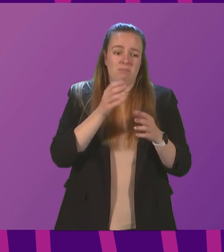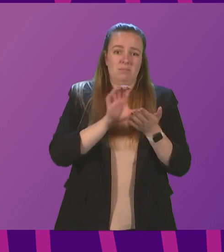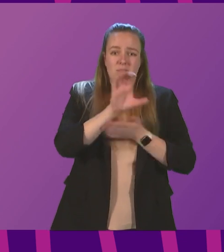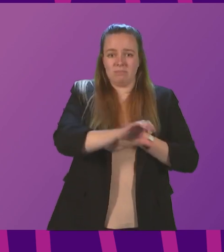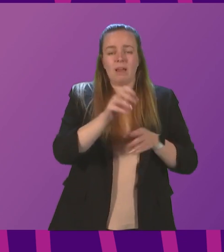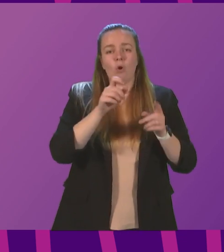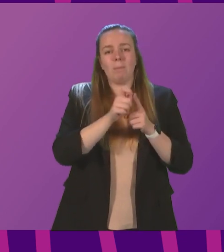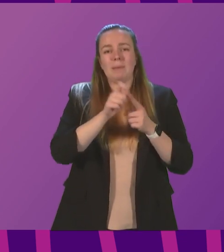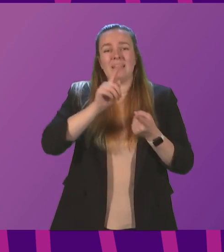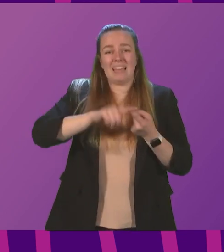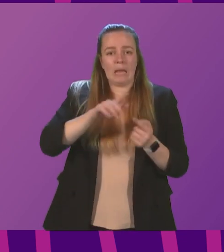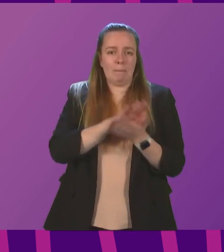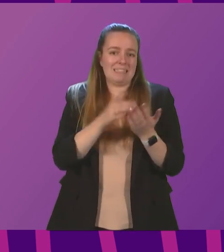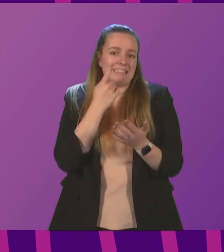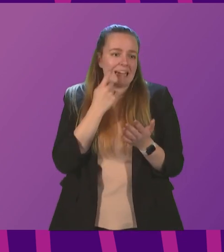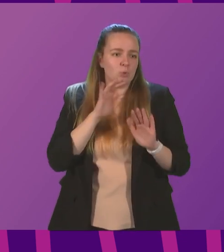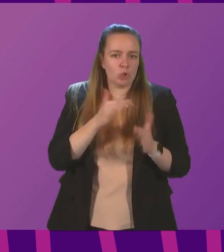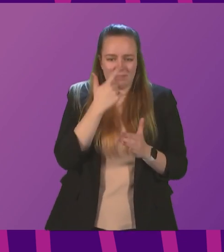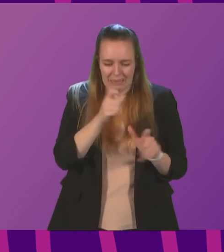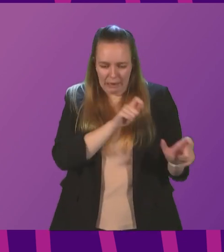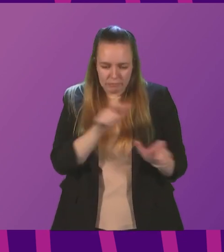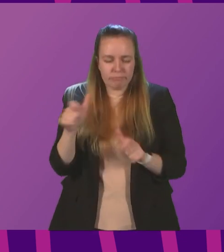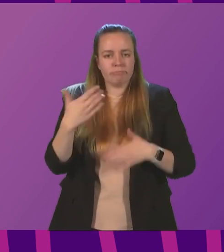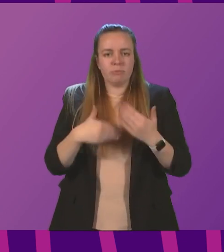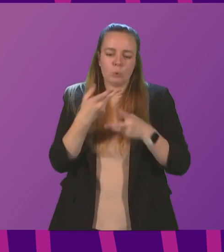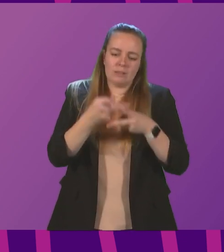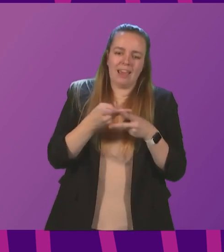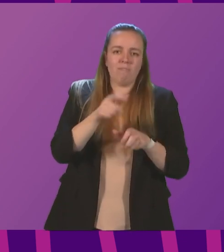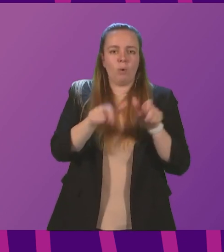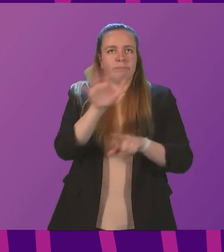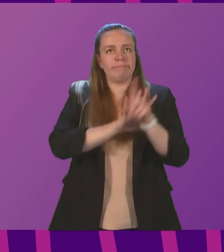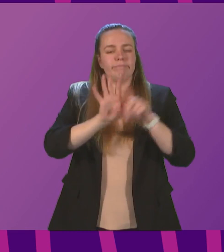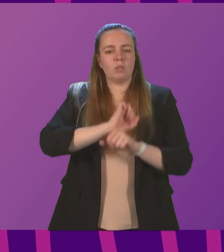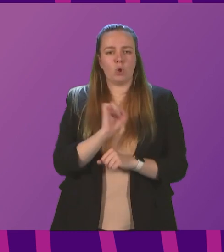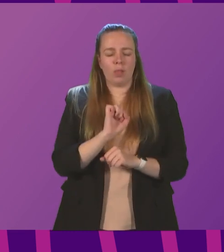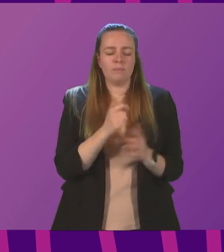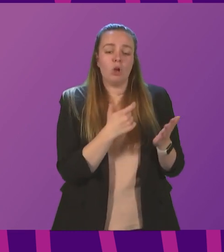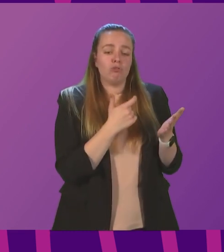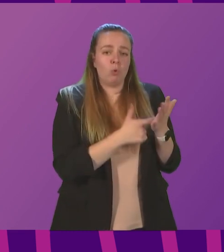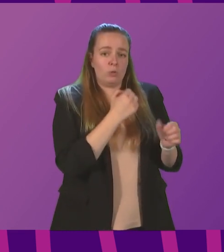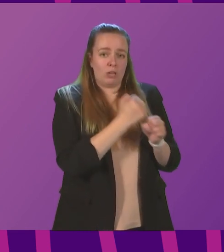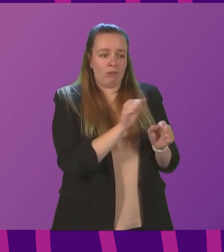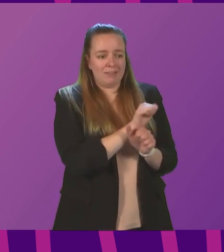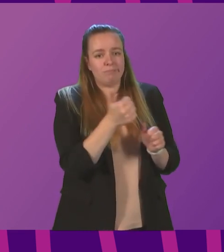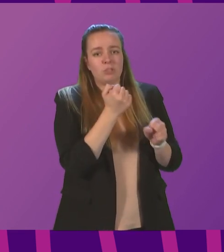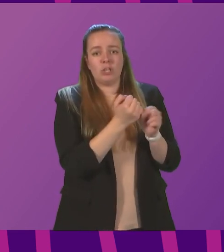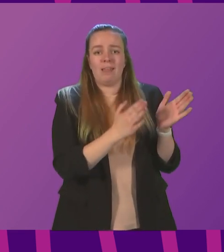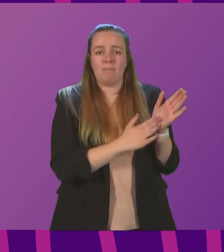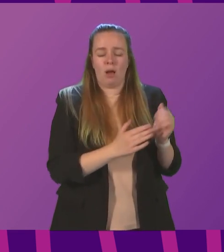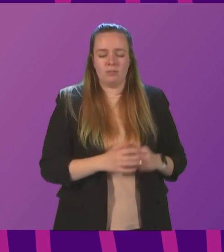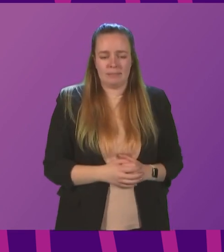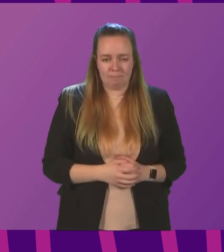that dental services can emerge well-placed to care for patients across Scotland. Rhoda Grant to be followed by Julian Martin.